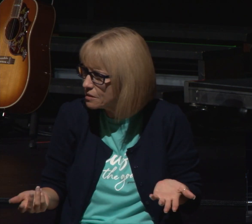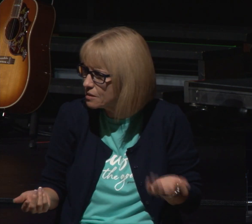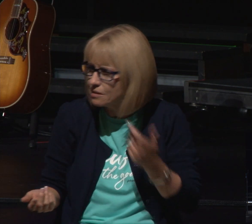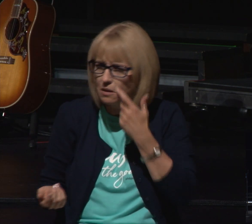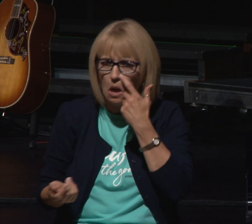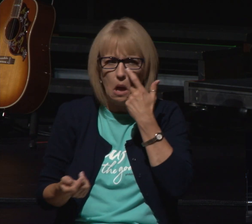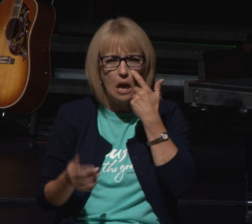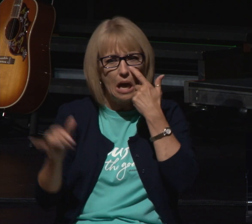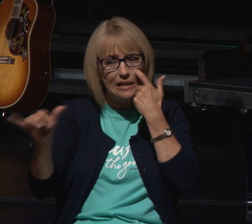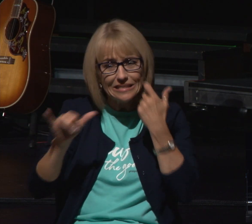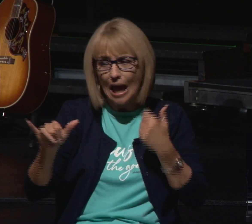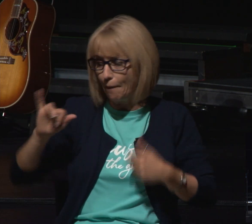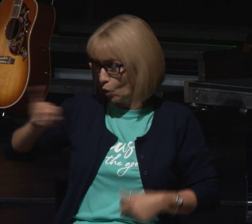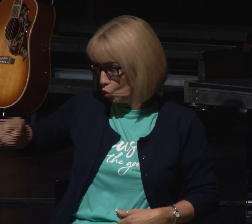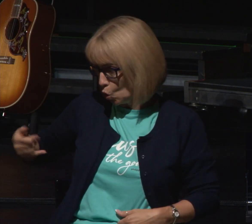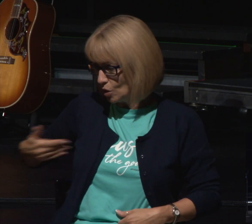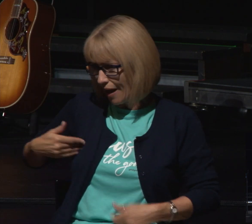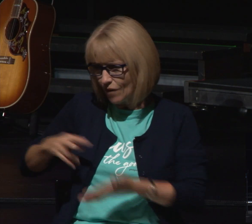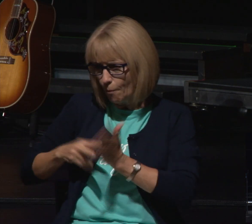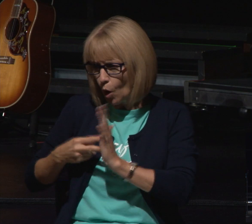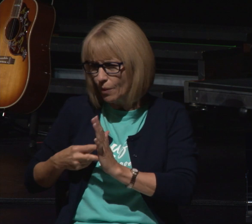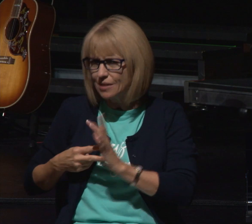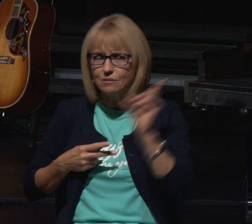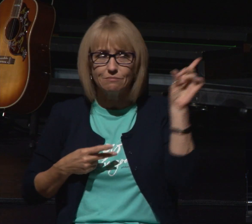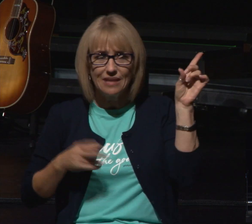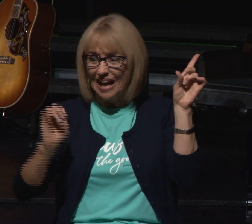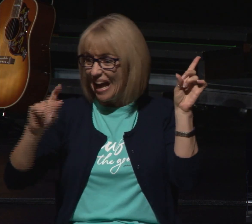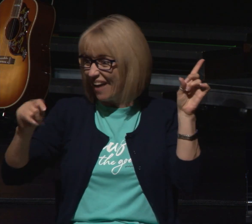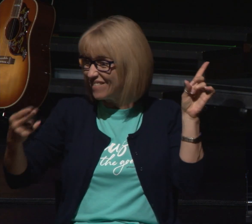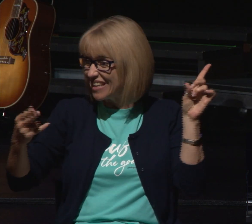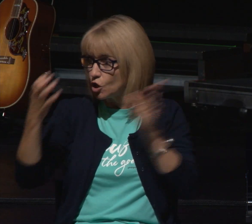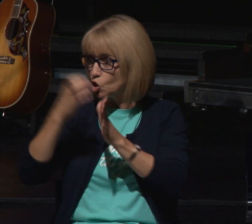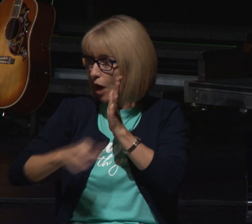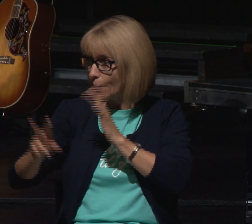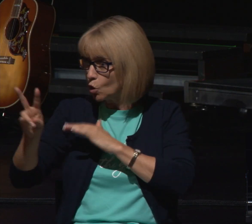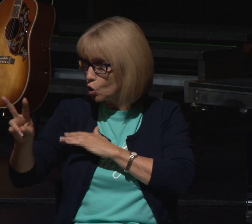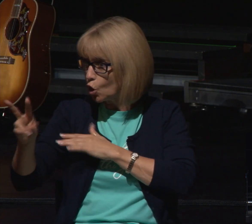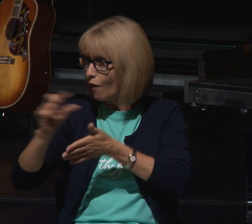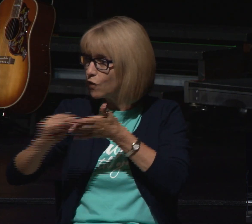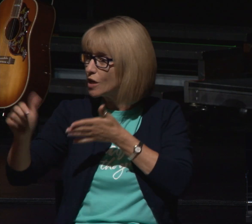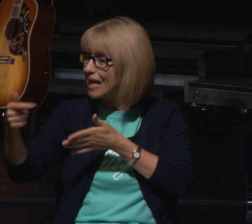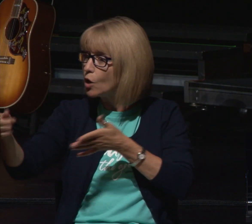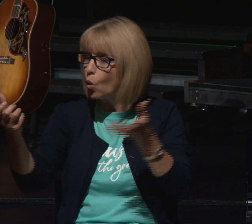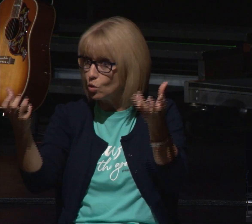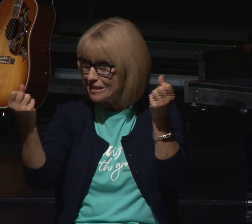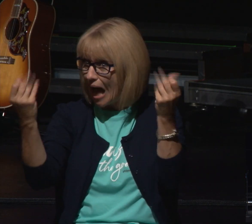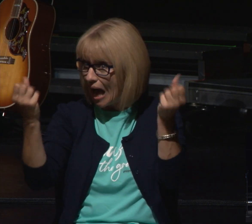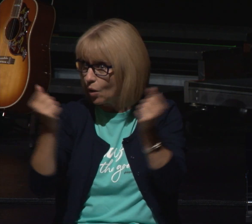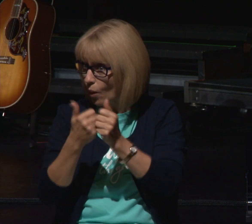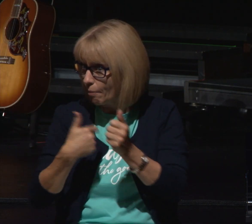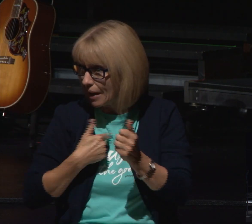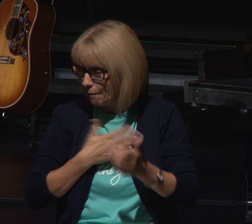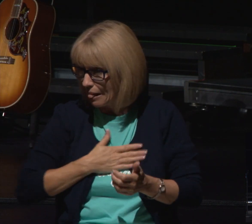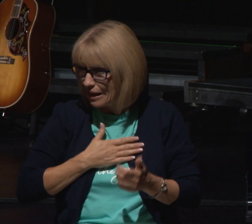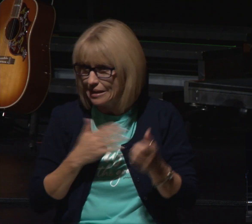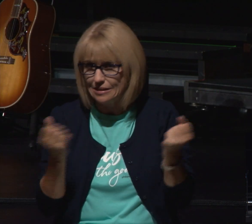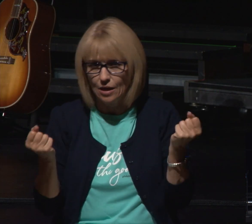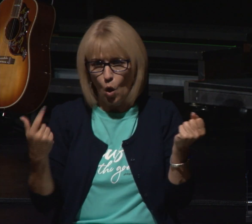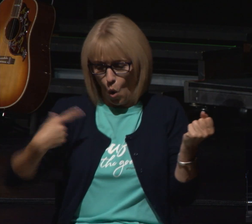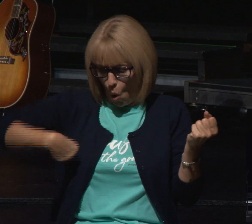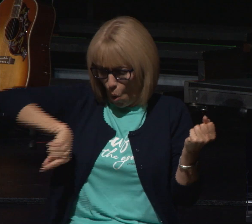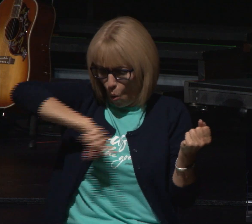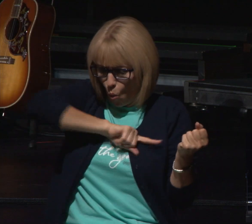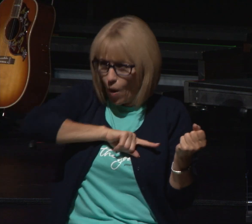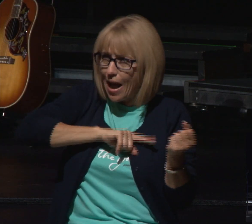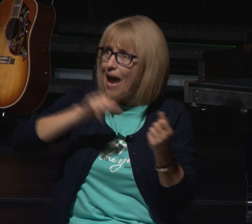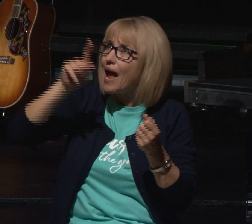ephesians chapter 2 verse 10 would you read this with me and we'll notice the we verse this is for us would you read it with me for